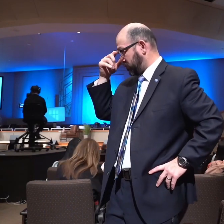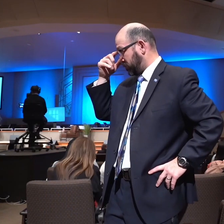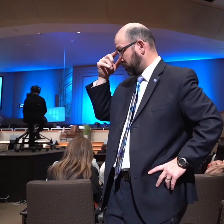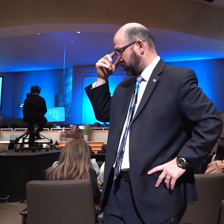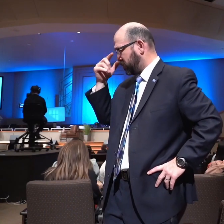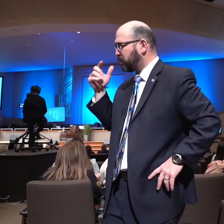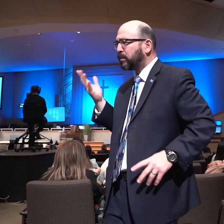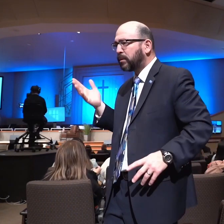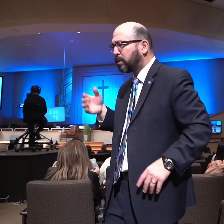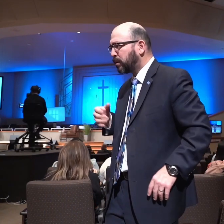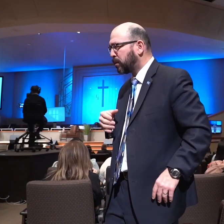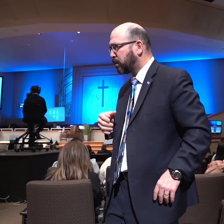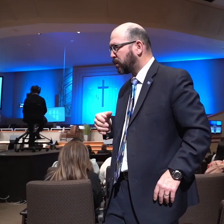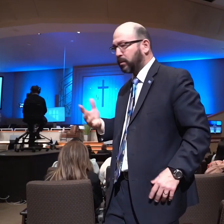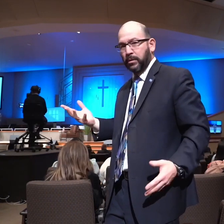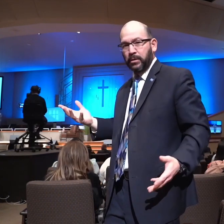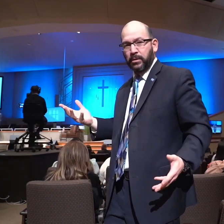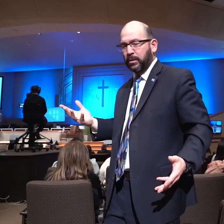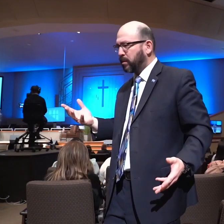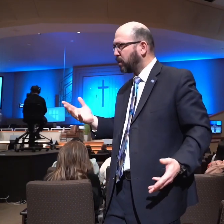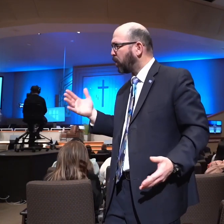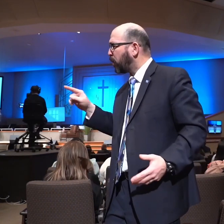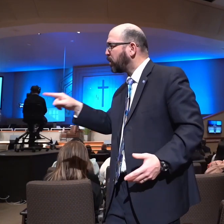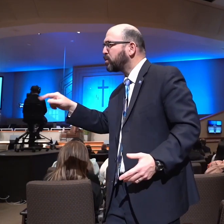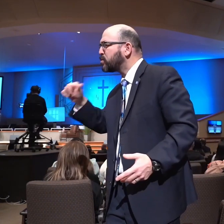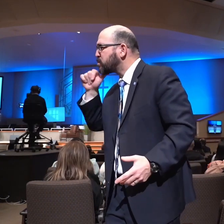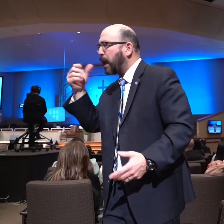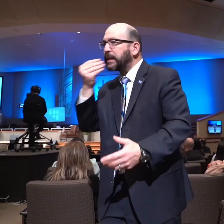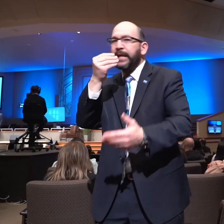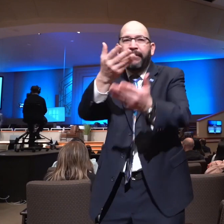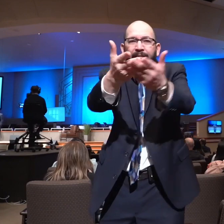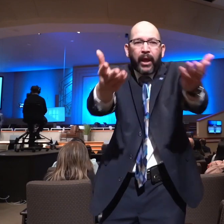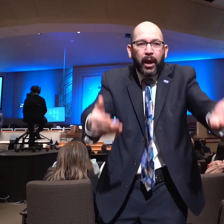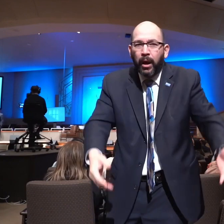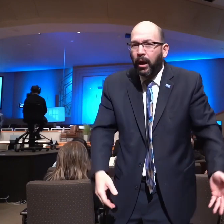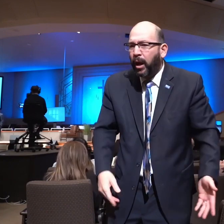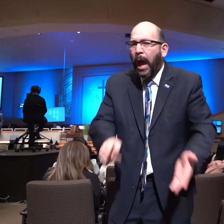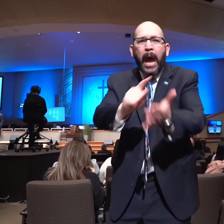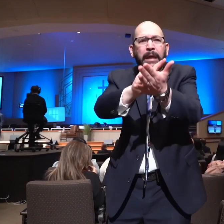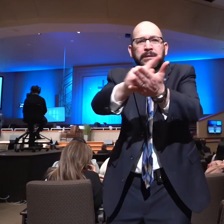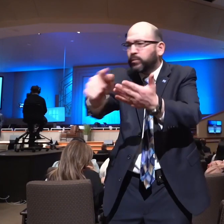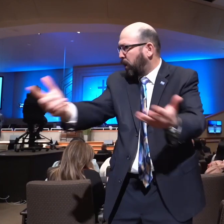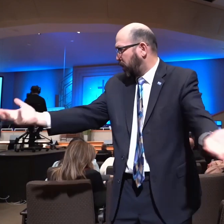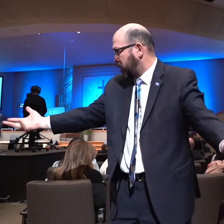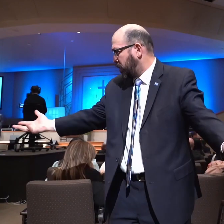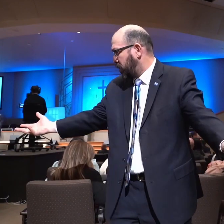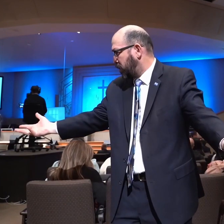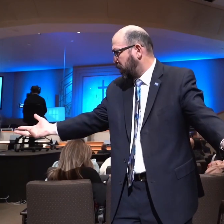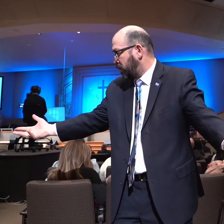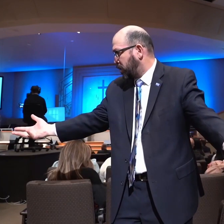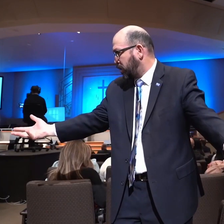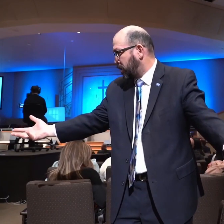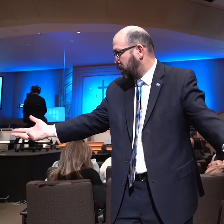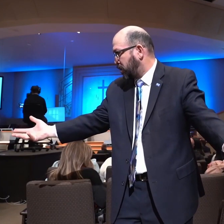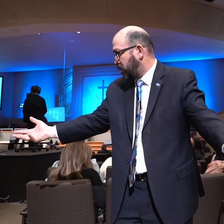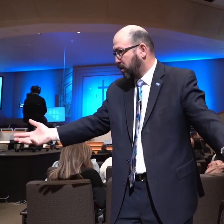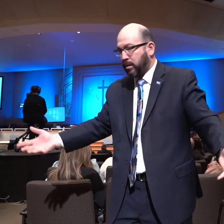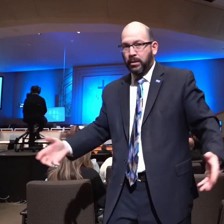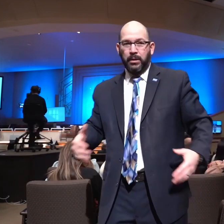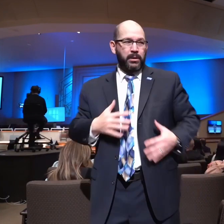pry but why haven't we seen you in the dining room this week? The traveler explained, well, I didn't have